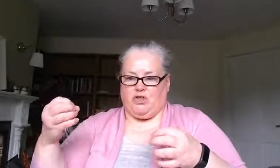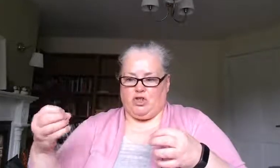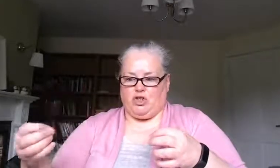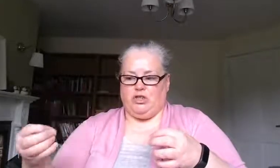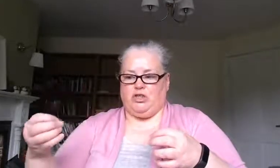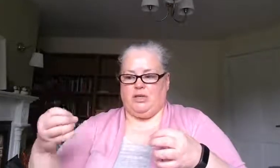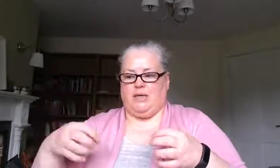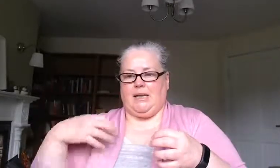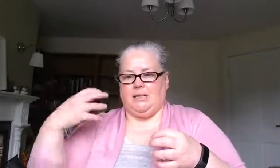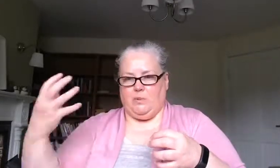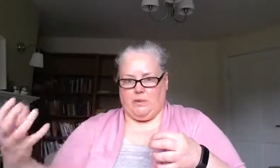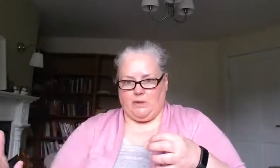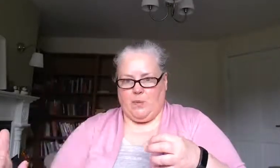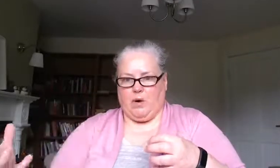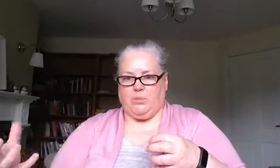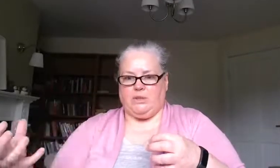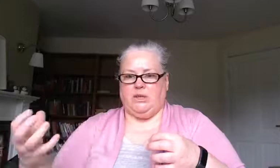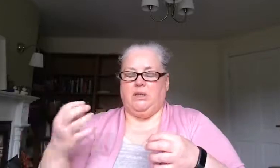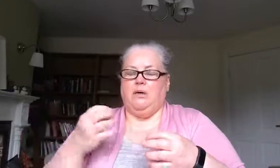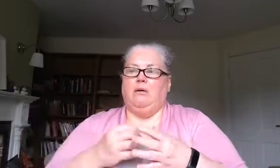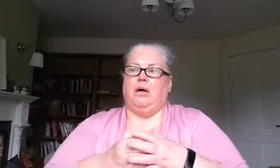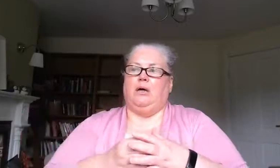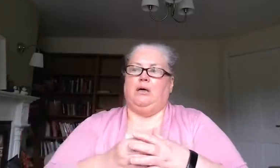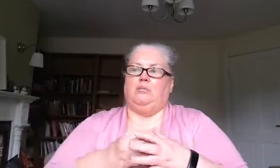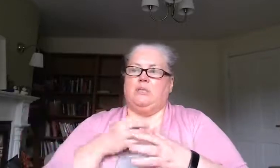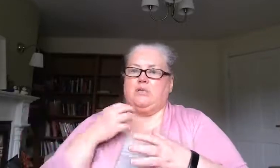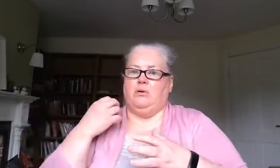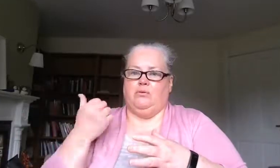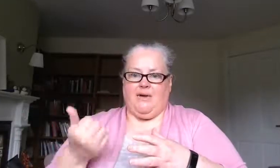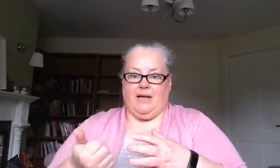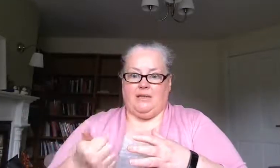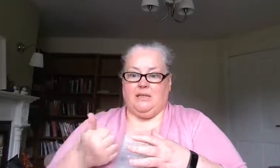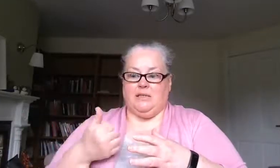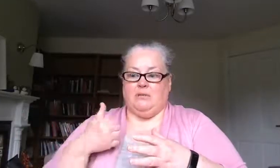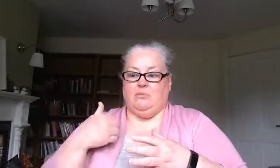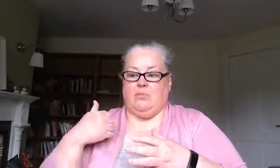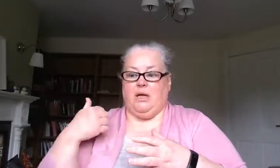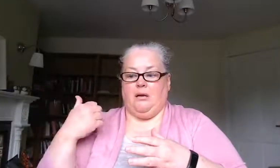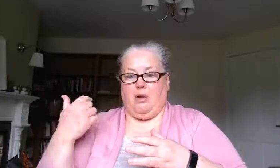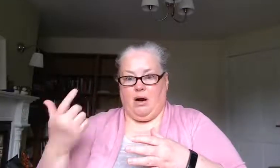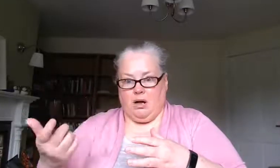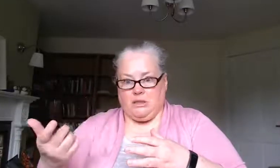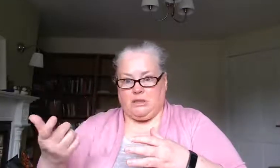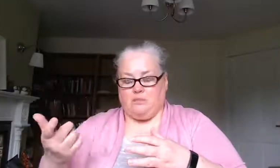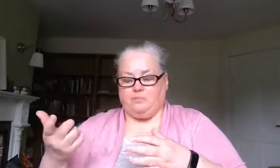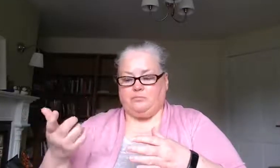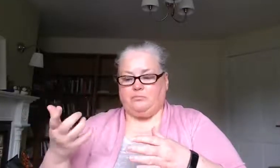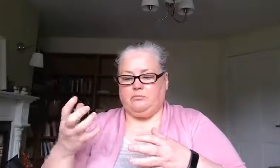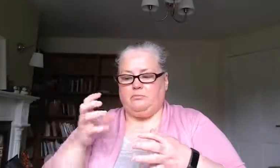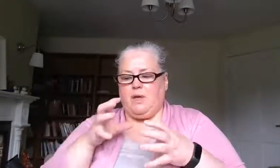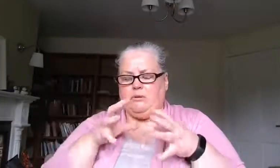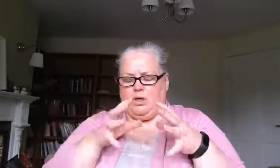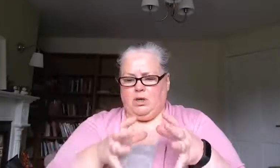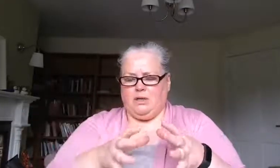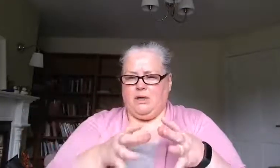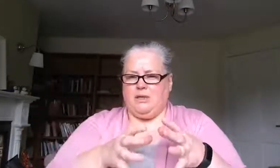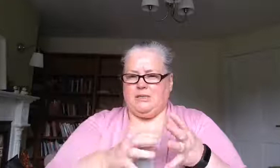destruction against somebody's property um so vandalism um arson third lot is